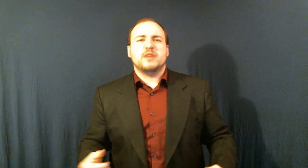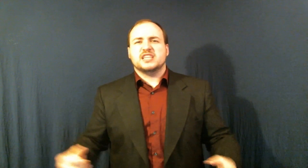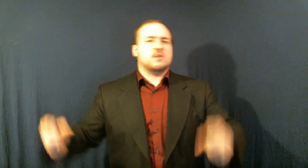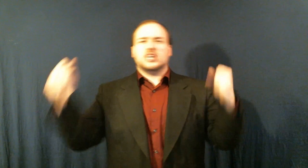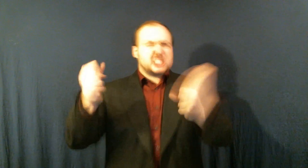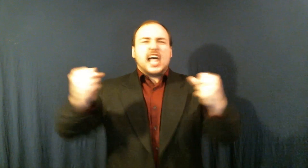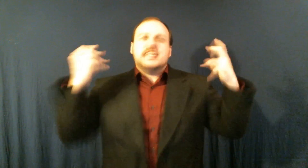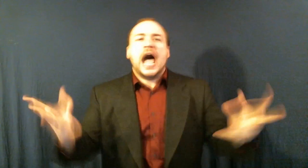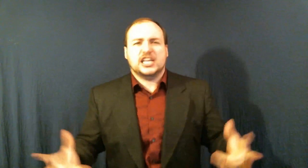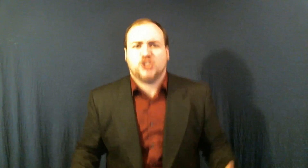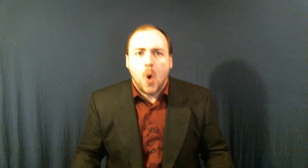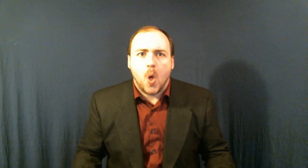because they were a slut in high school